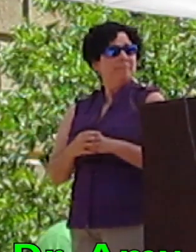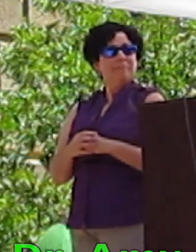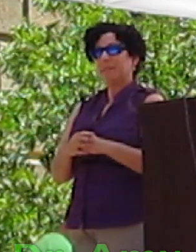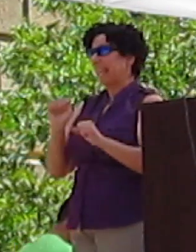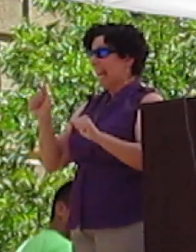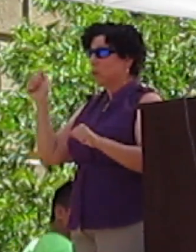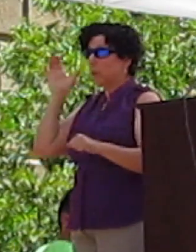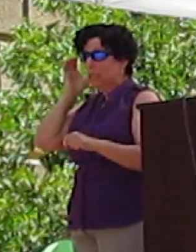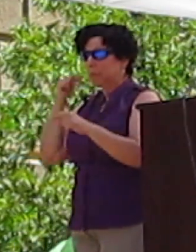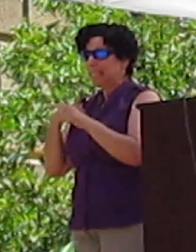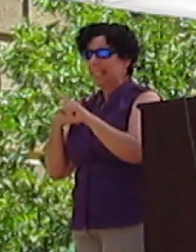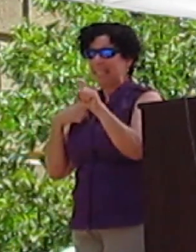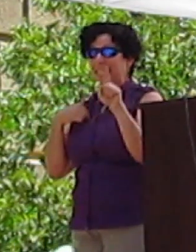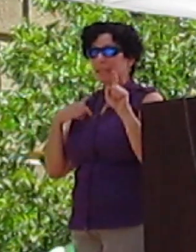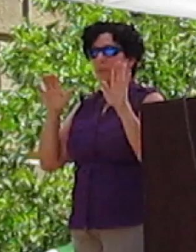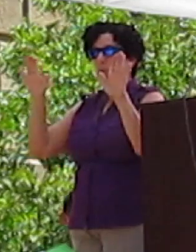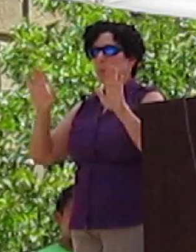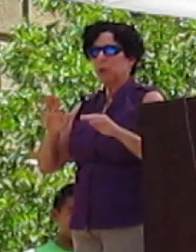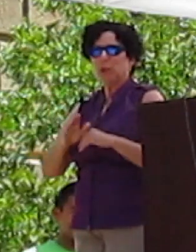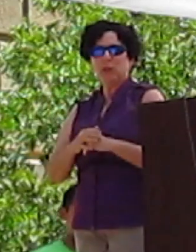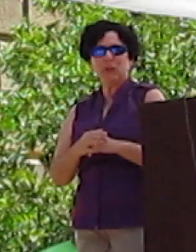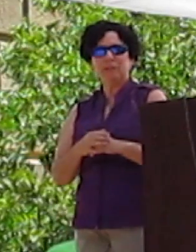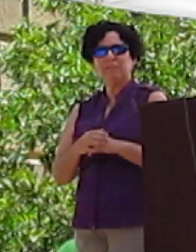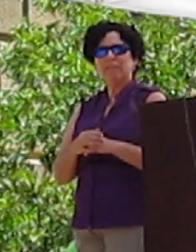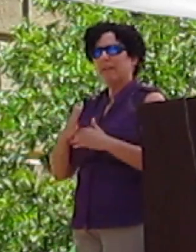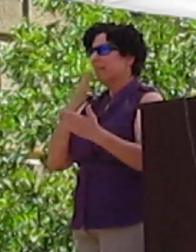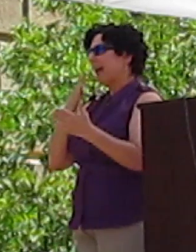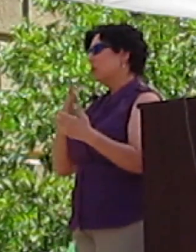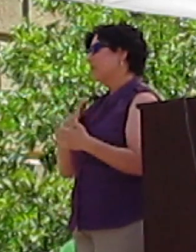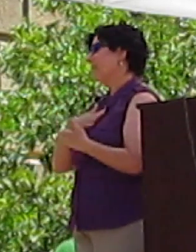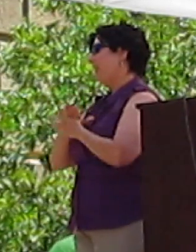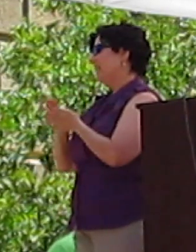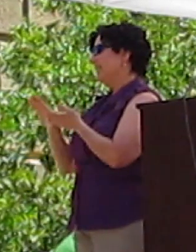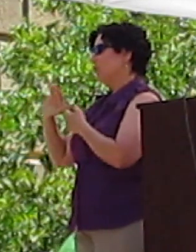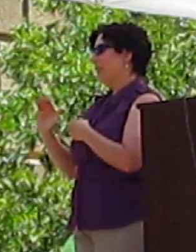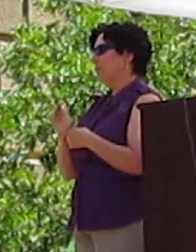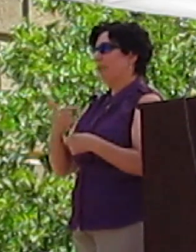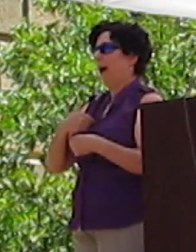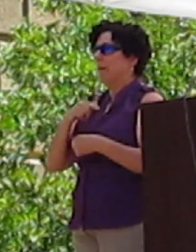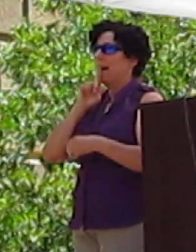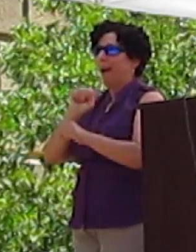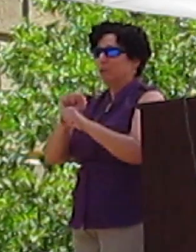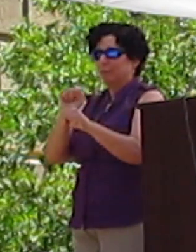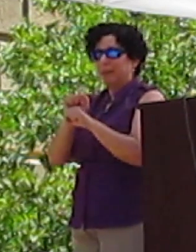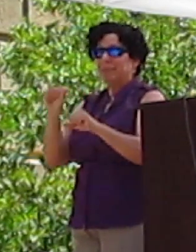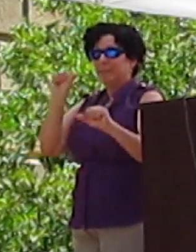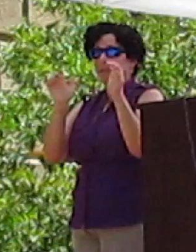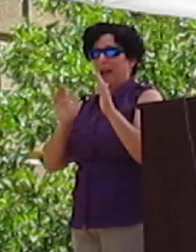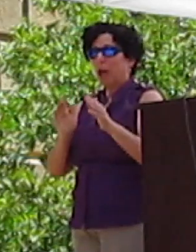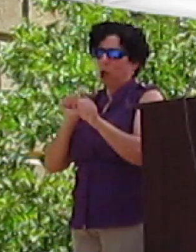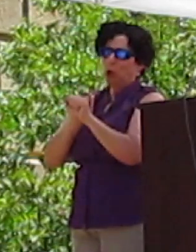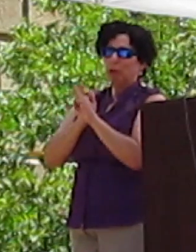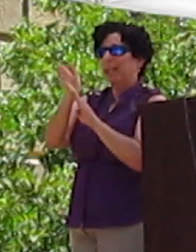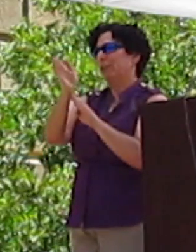Can everybody hear me? Great. Thank you so much for that kind introduction. I am in fact a scientist, a